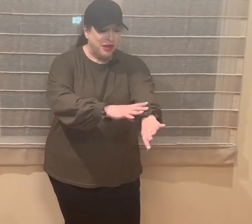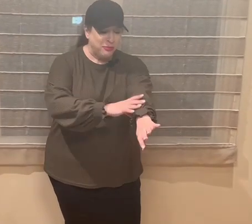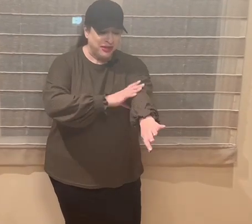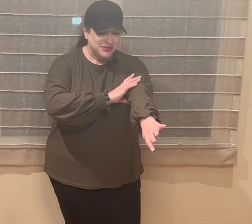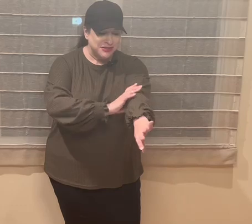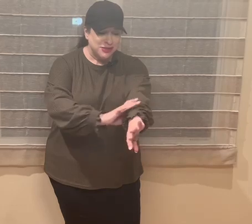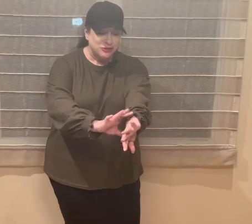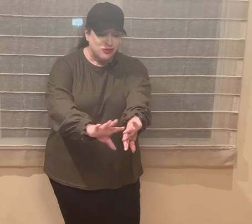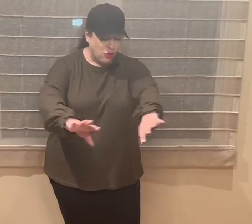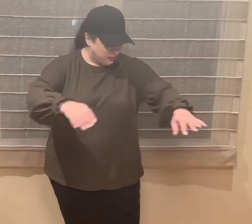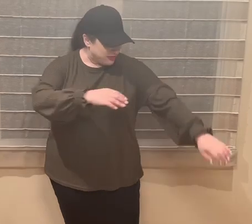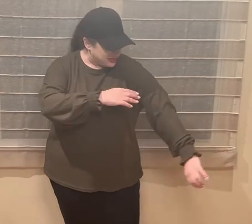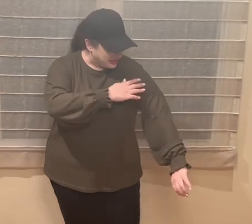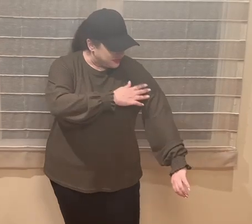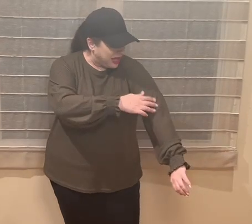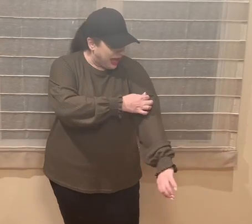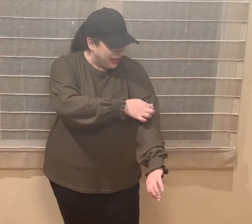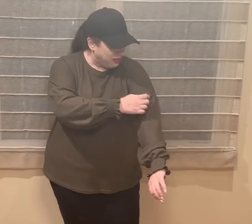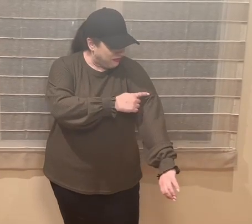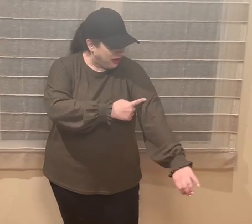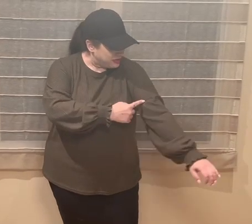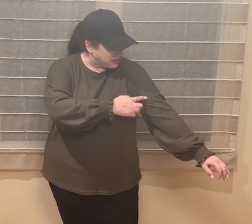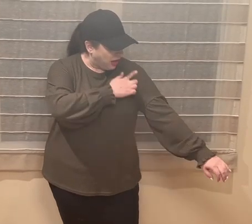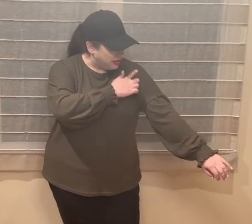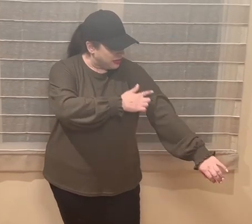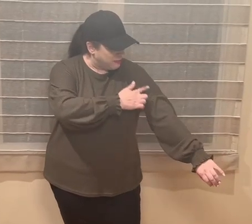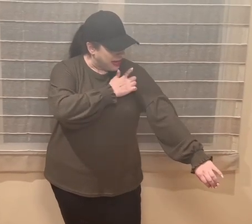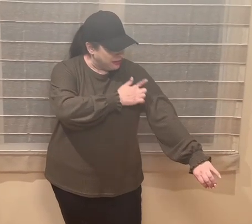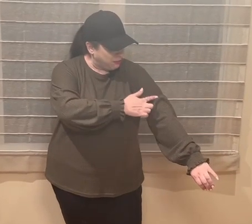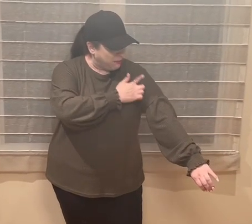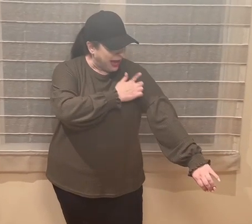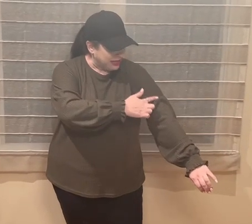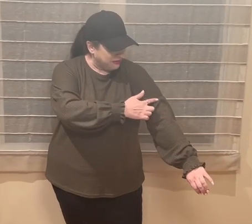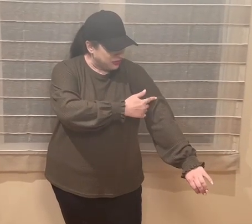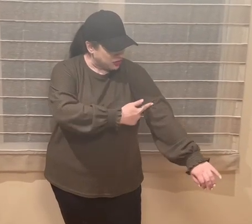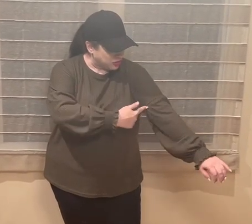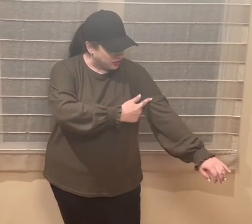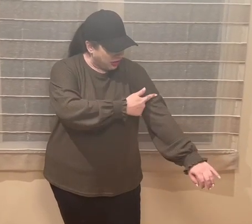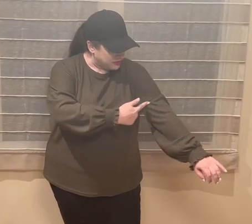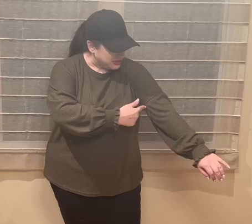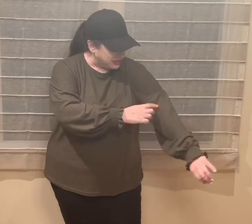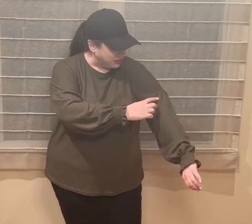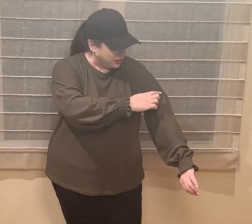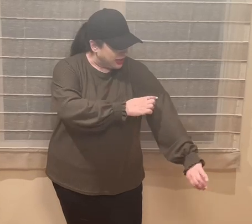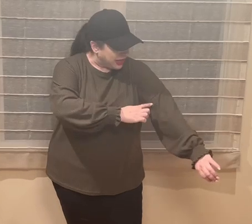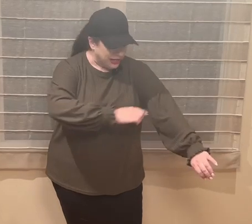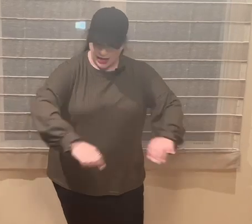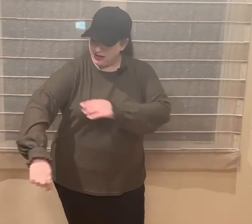up because of these adorable sleeves. I love how it's cut. The main body of the shirt comes to here and kind